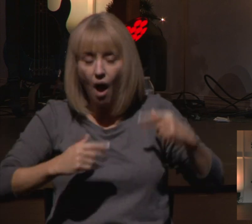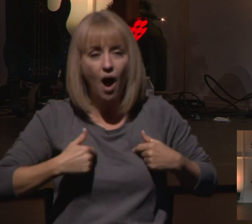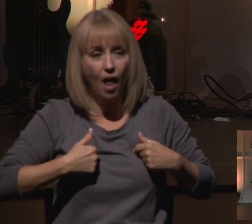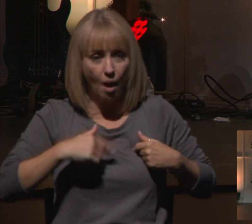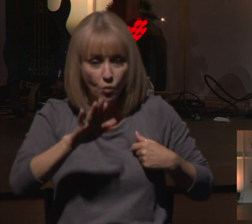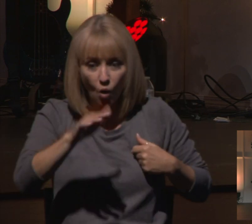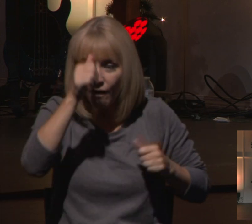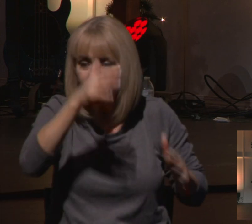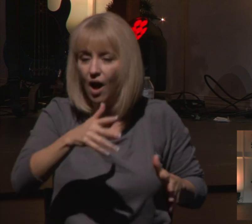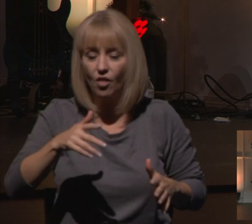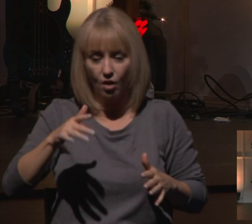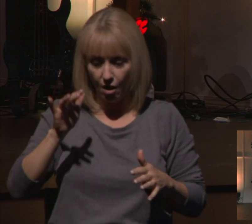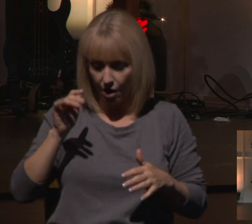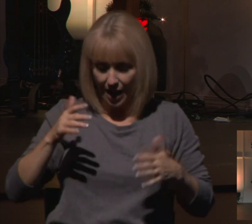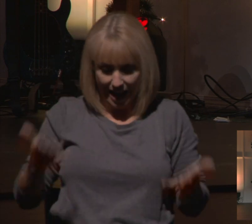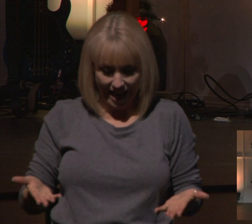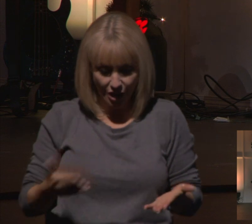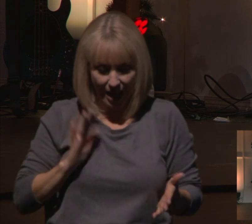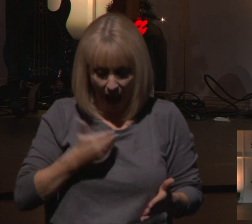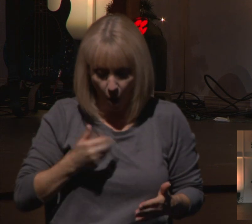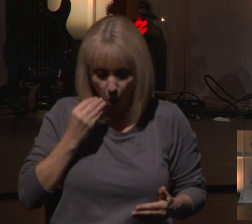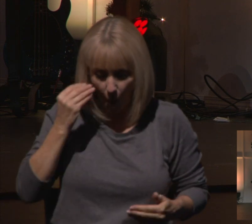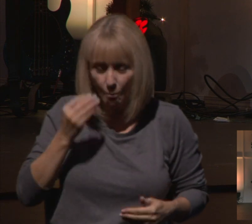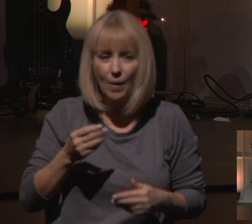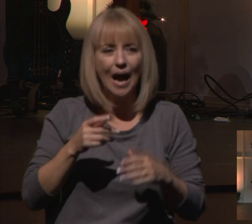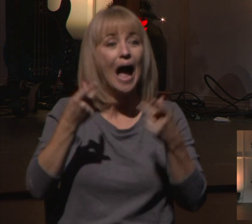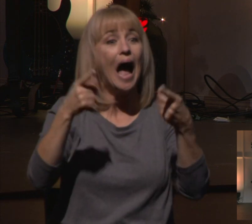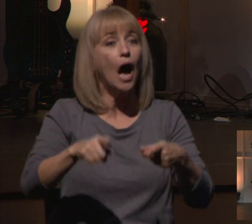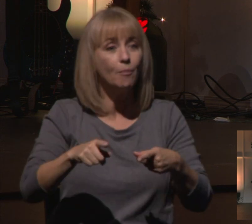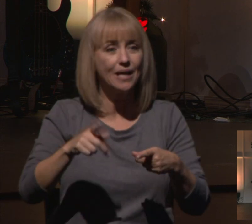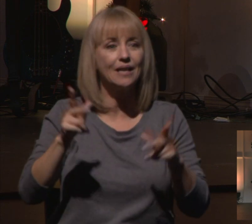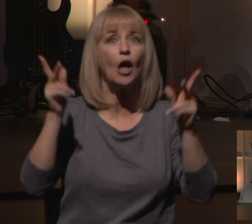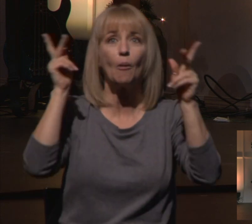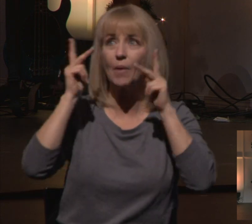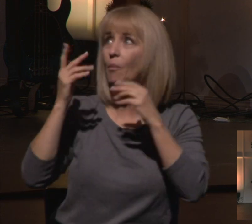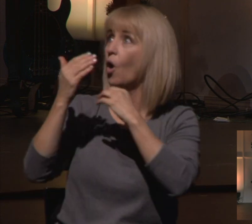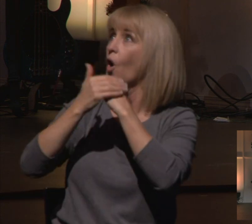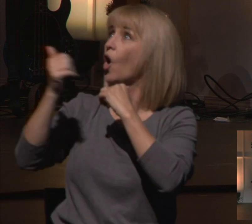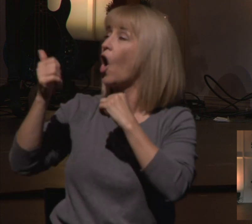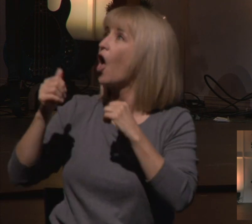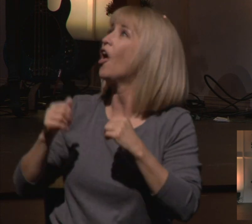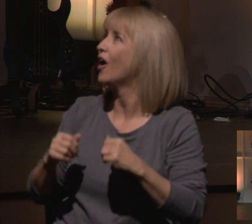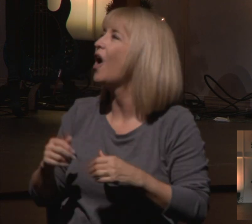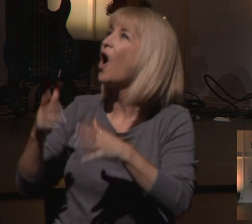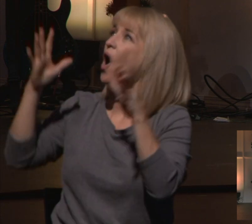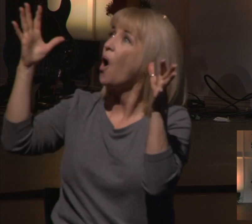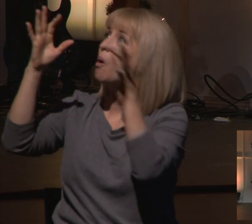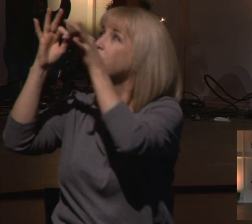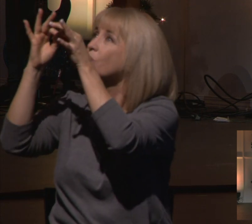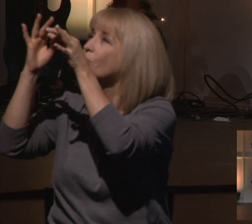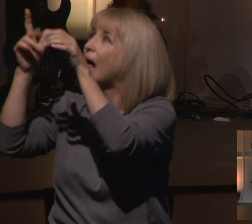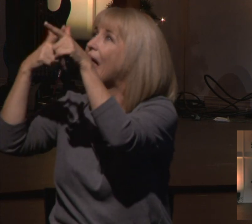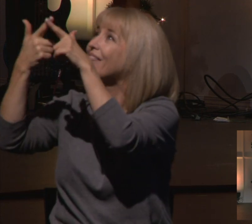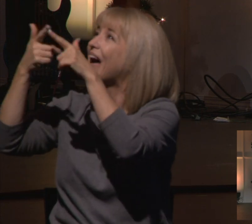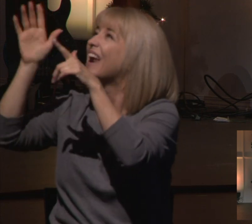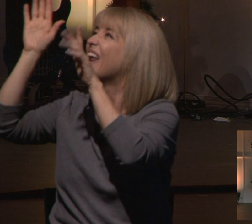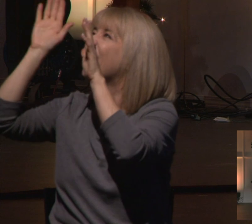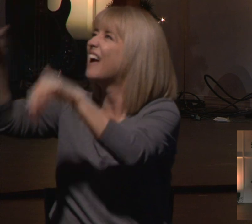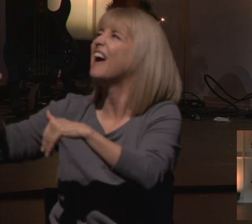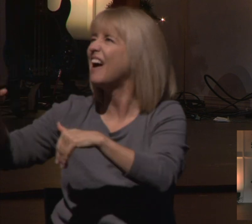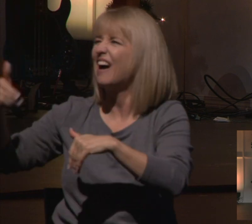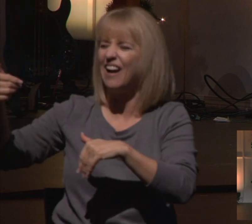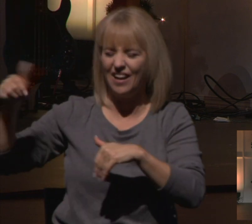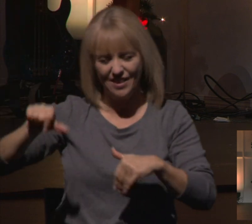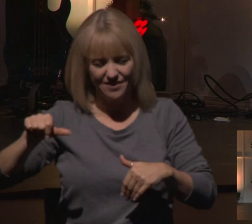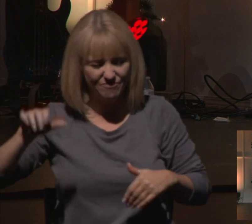home. Inevitably, what happens in the story, though, is that the people of God abandon God. They